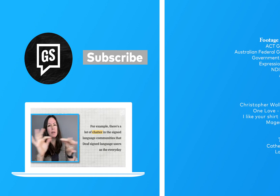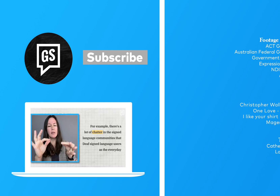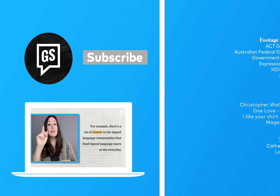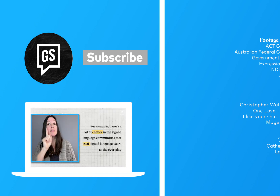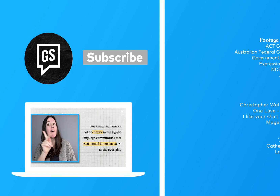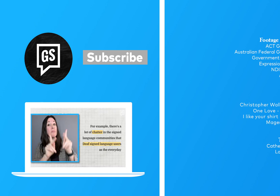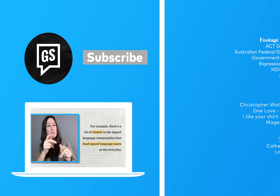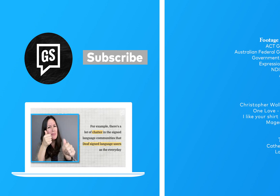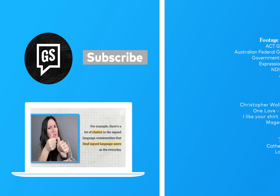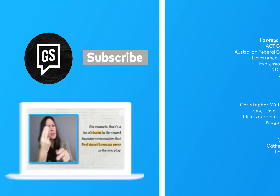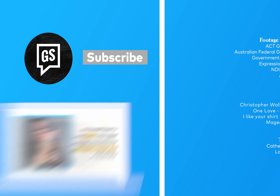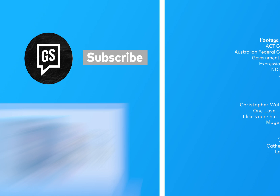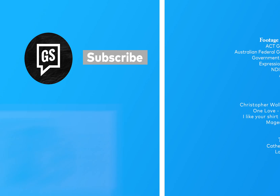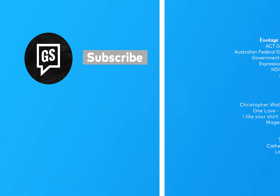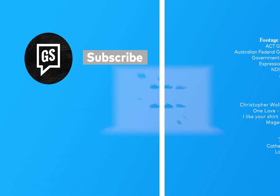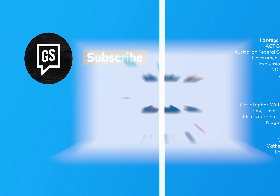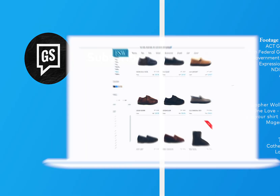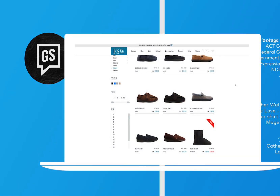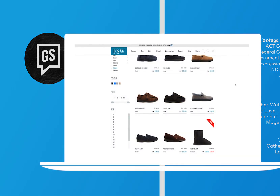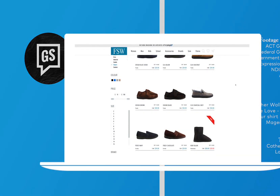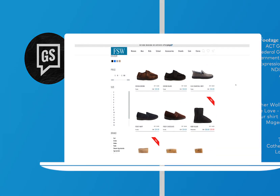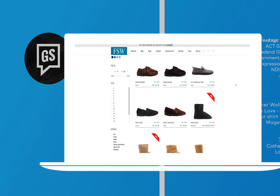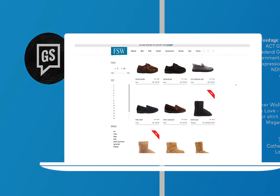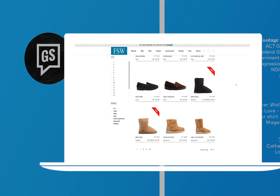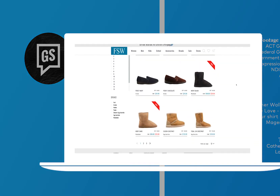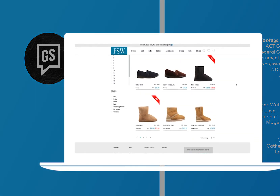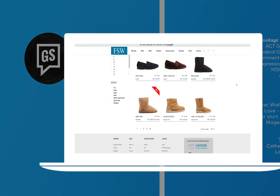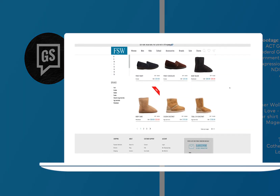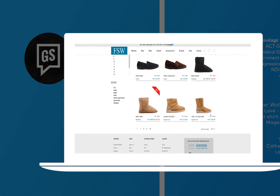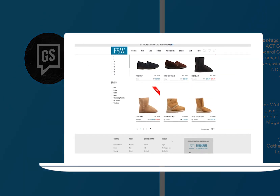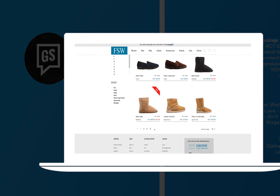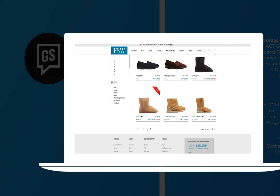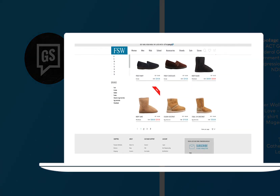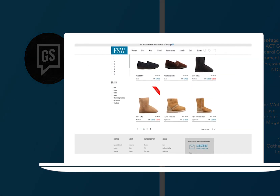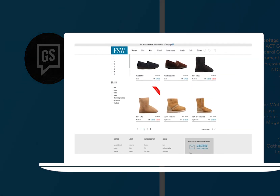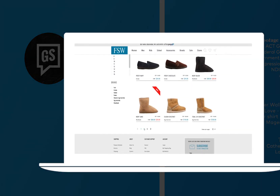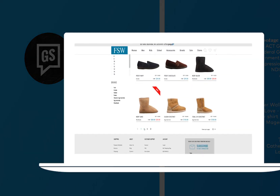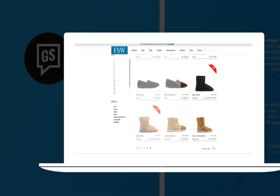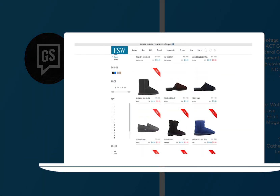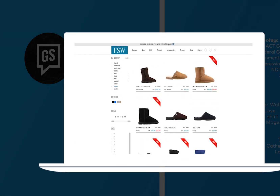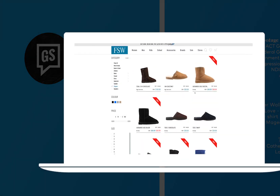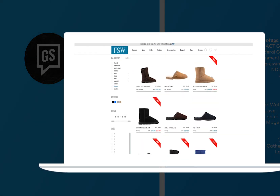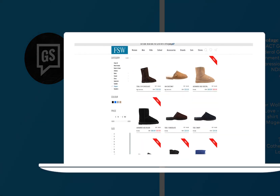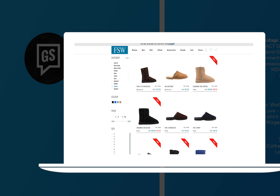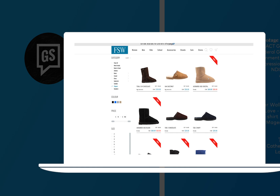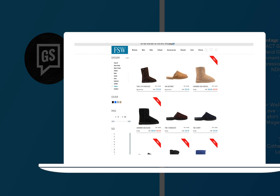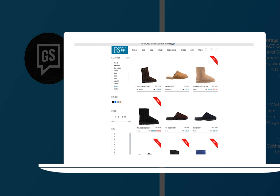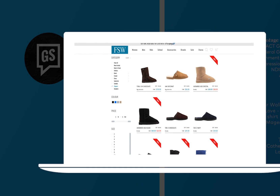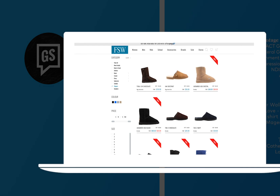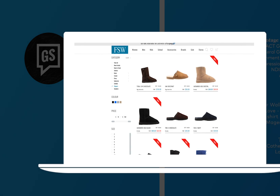A huge Good Shout Friday shout out to FSW Shoes, say that 10 times. They're supporting these videos and